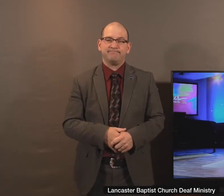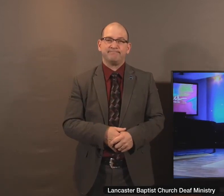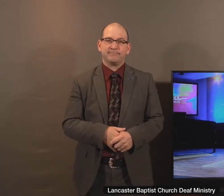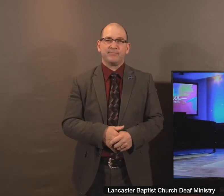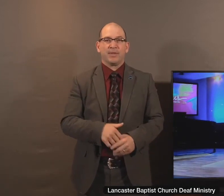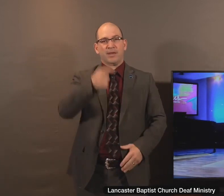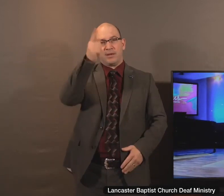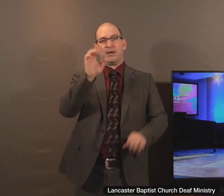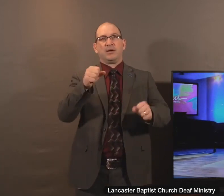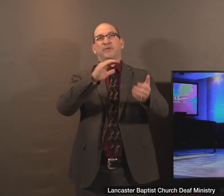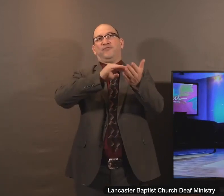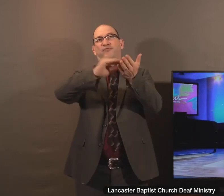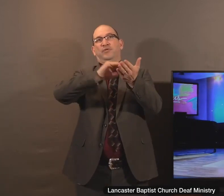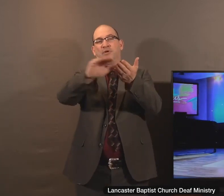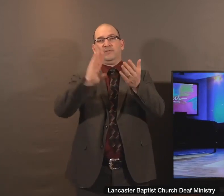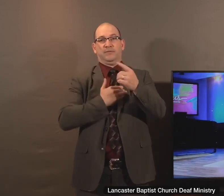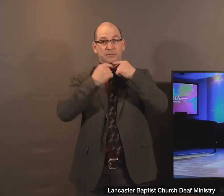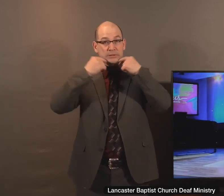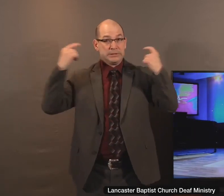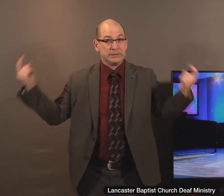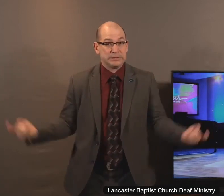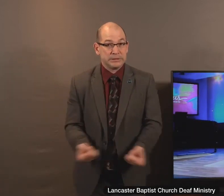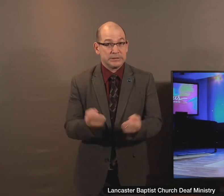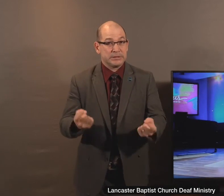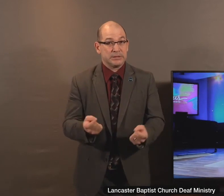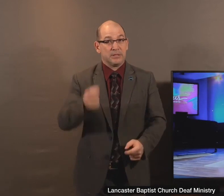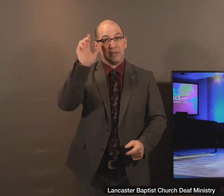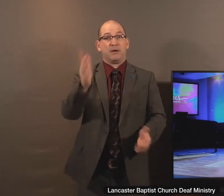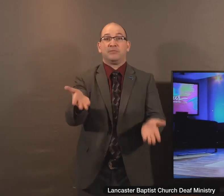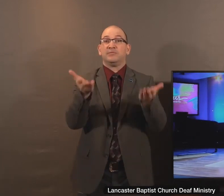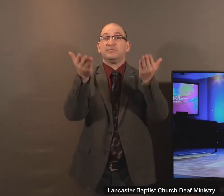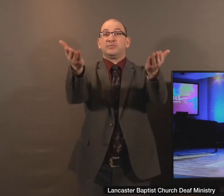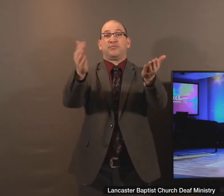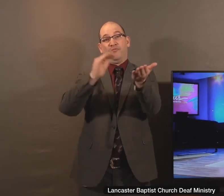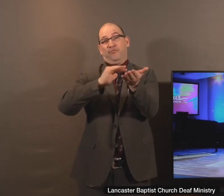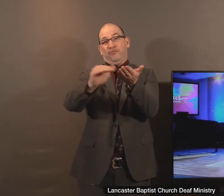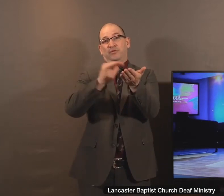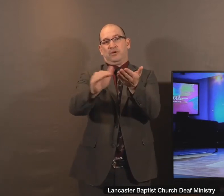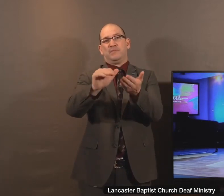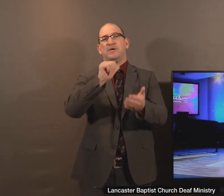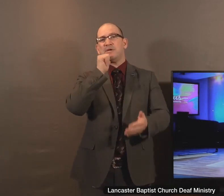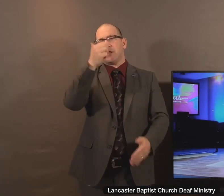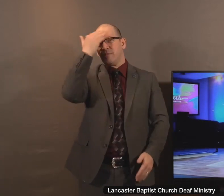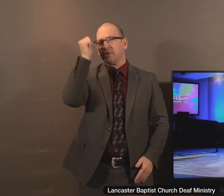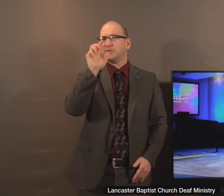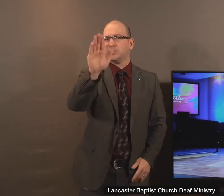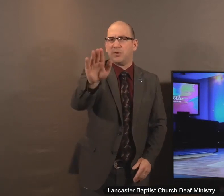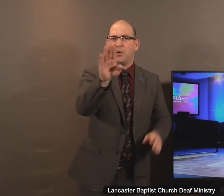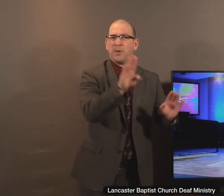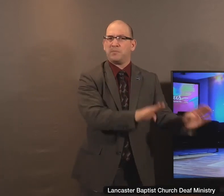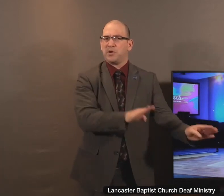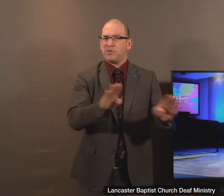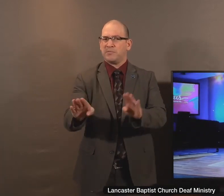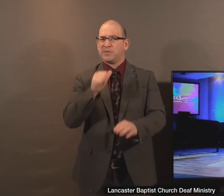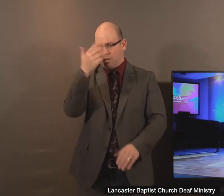can forgive our sin. And God offers forgiveness not on the merit of the ointment she gave.